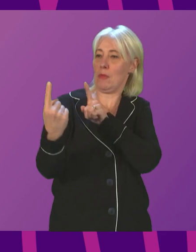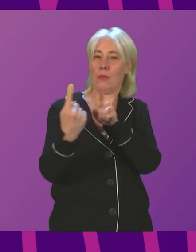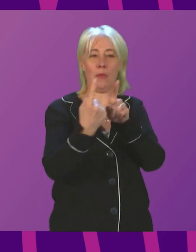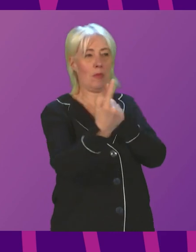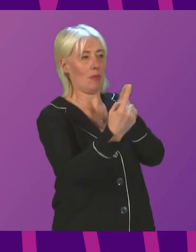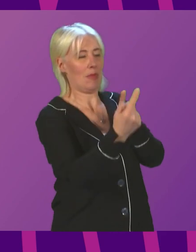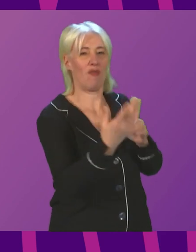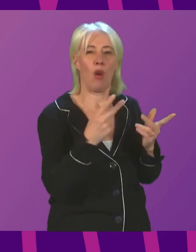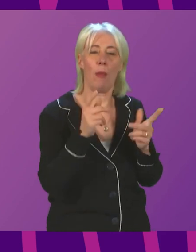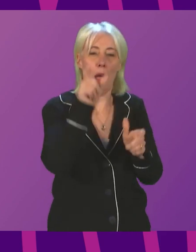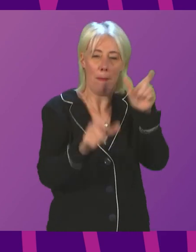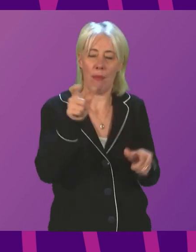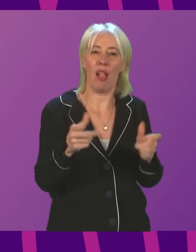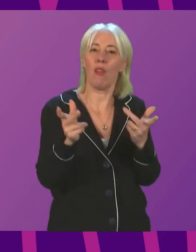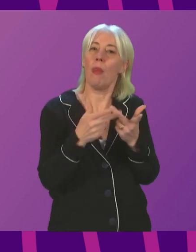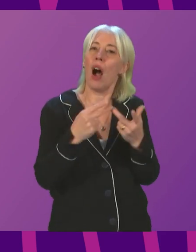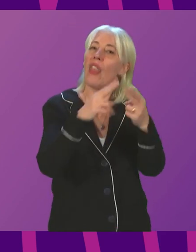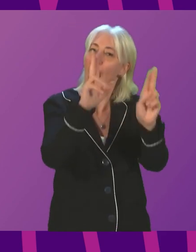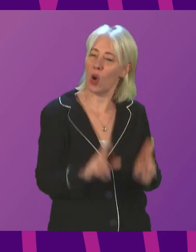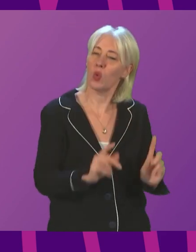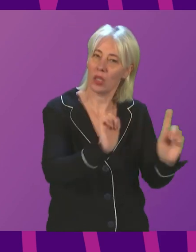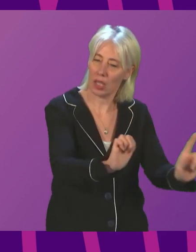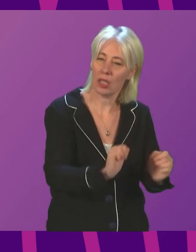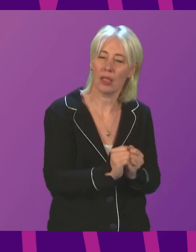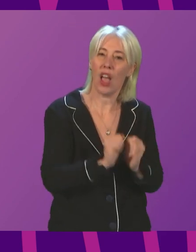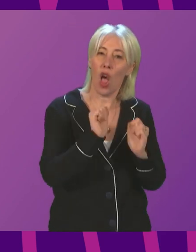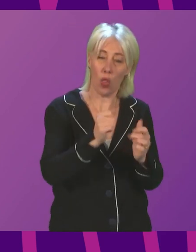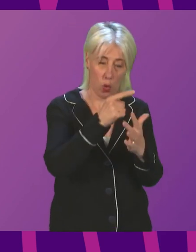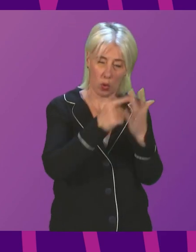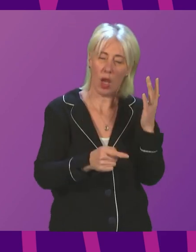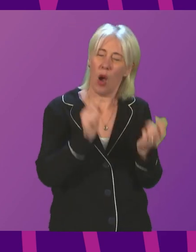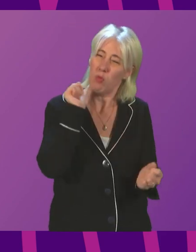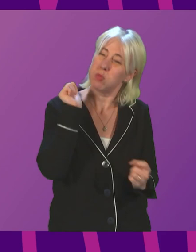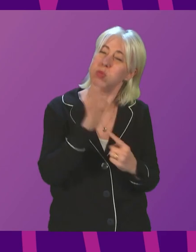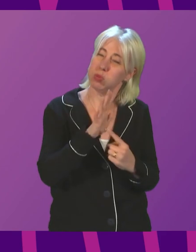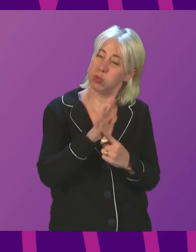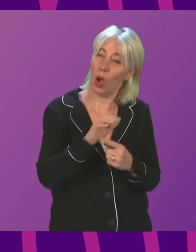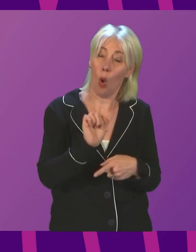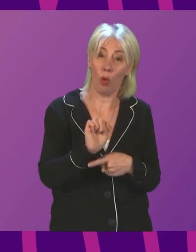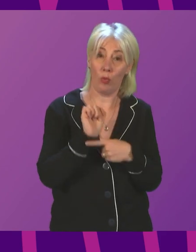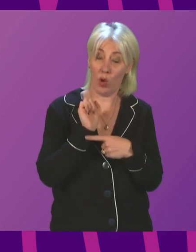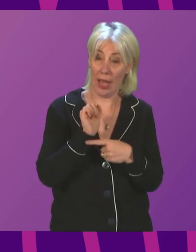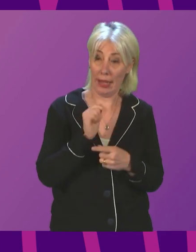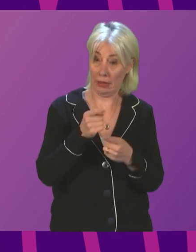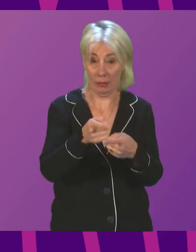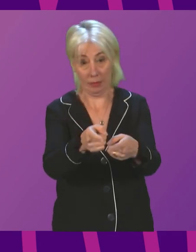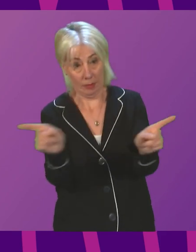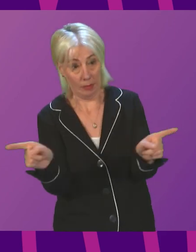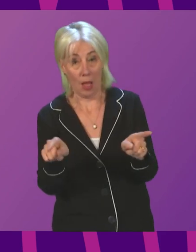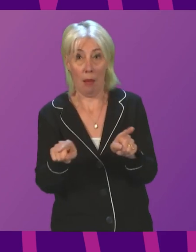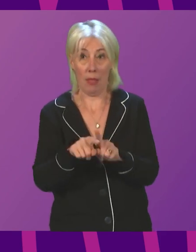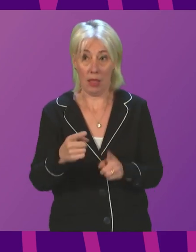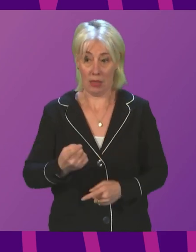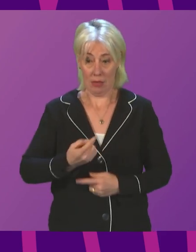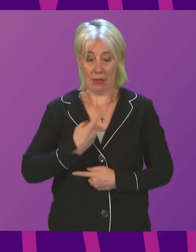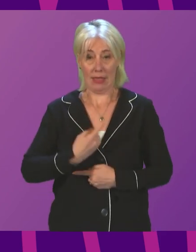other households. These precautions make a crucial difference. They will protect individuals and the people around us all and